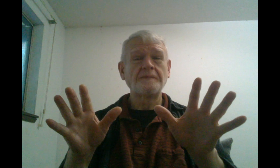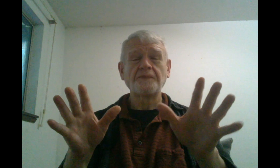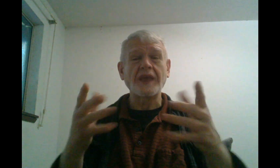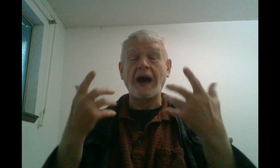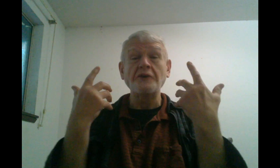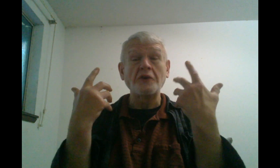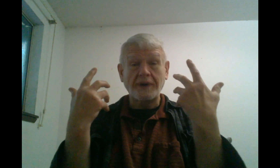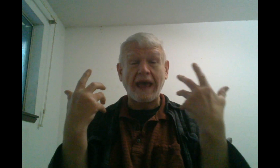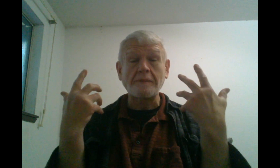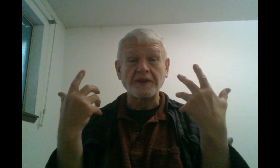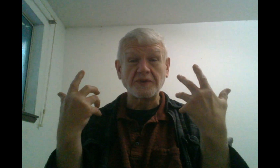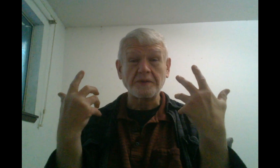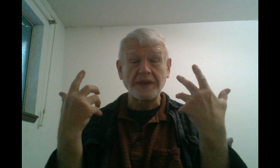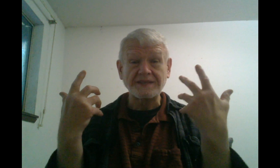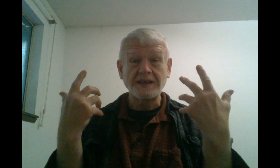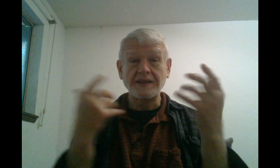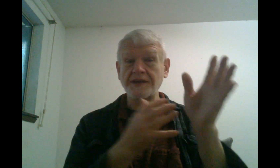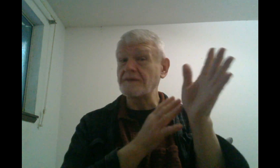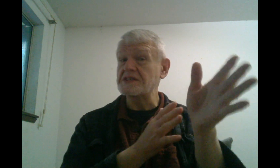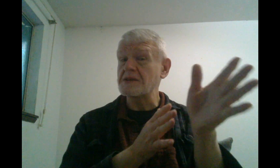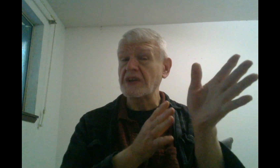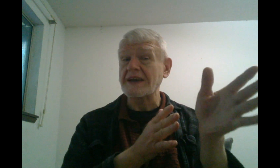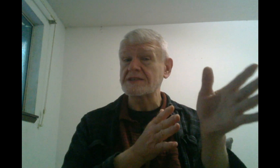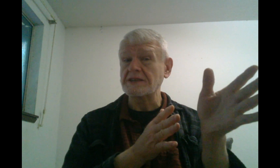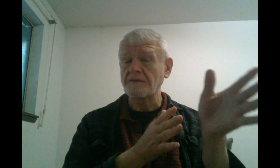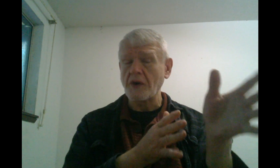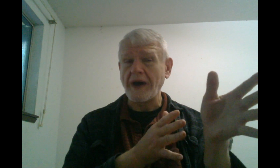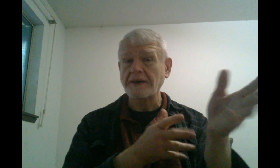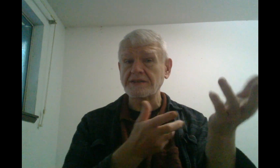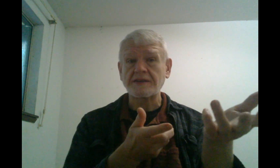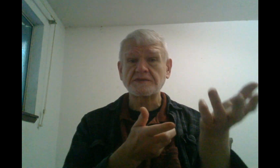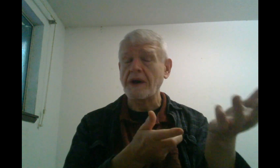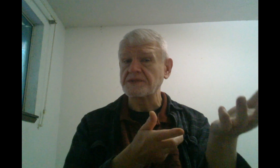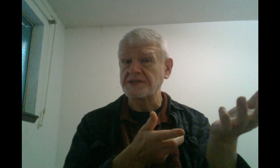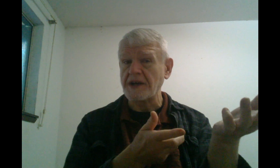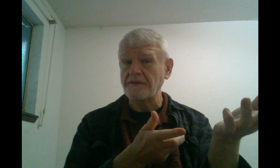I don't know what happened with the place. It's obviously been a gas station for a while, because there's pumps and stuff.